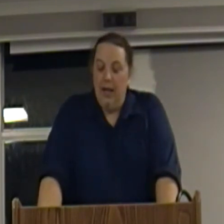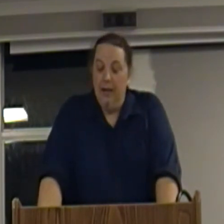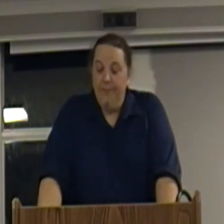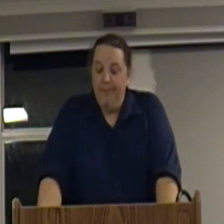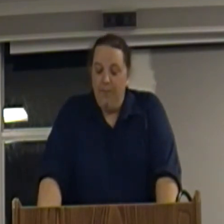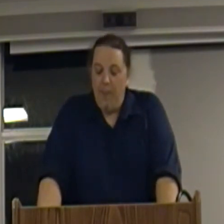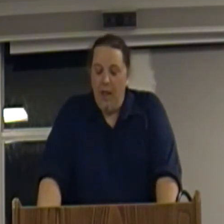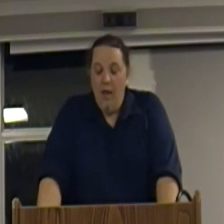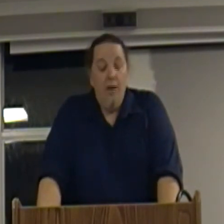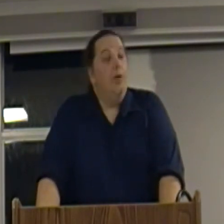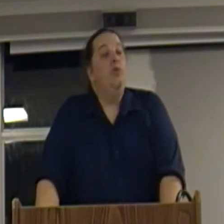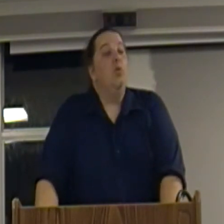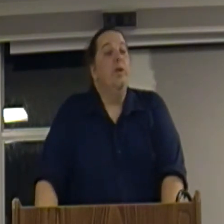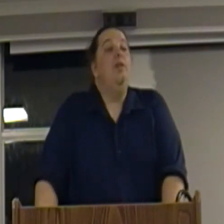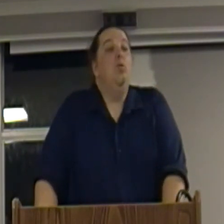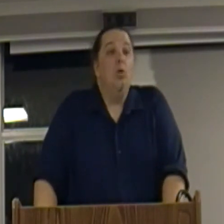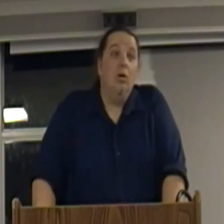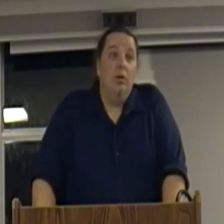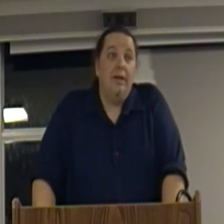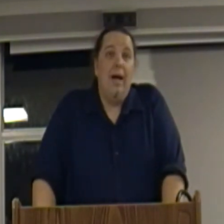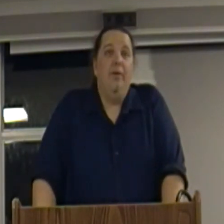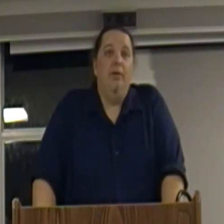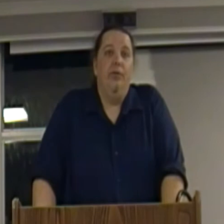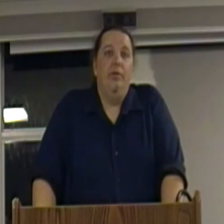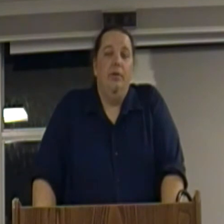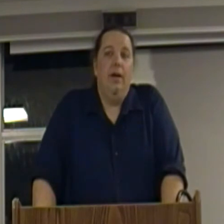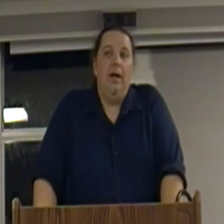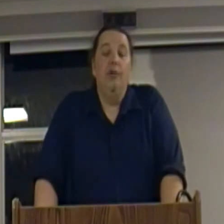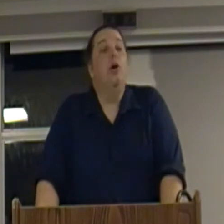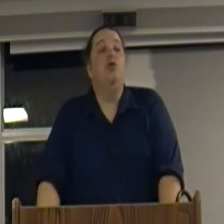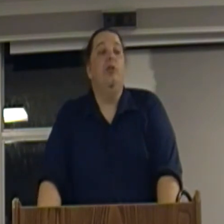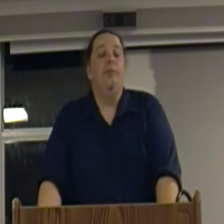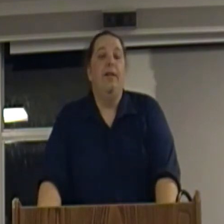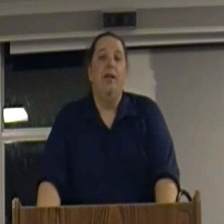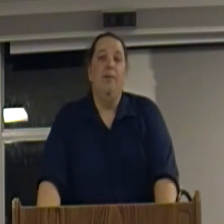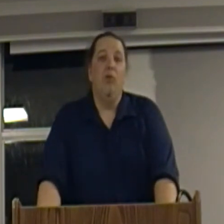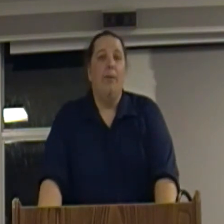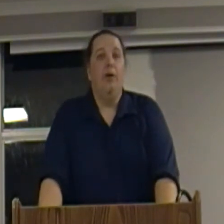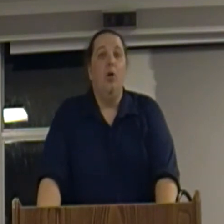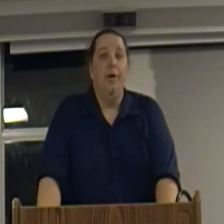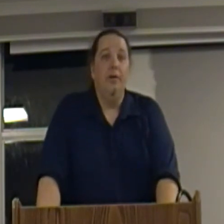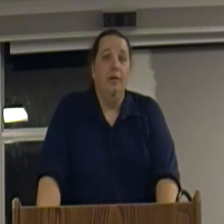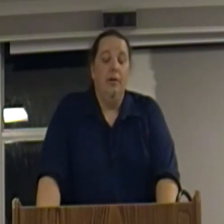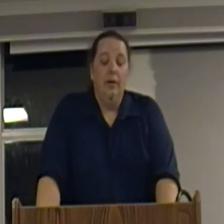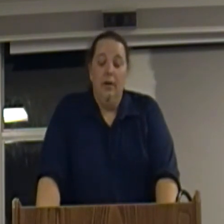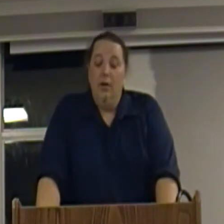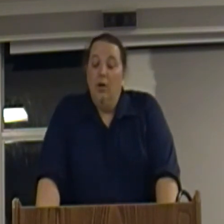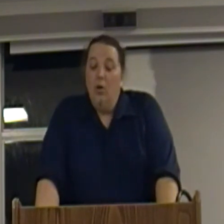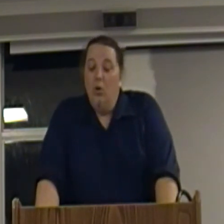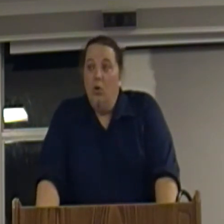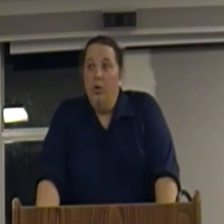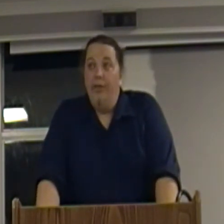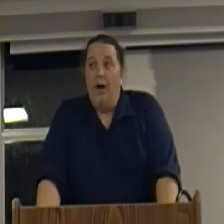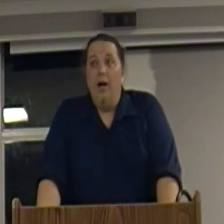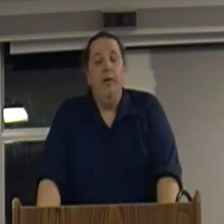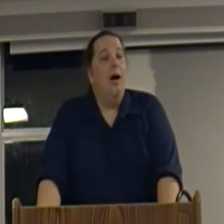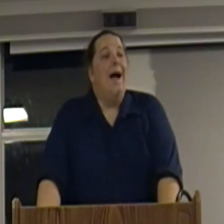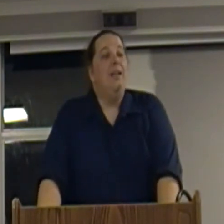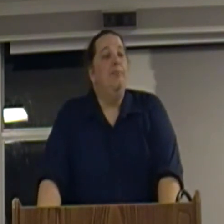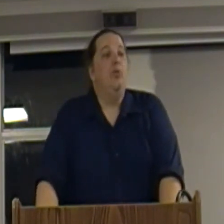guy. There was a real world capitalist, a socialist by the name of Robert Owen who thought, you know, I can